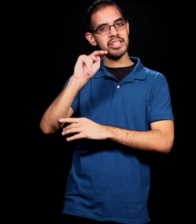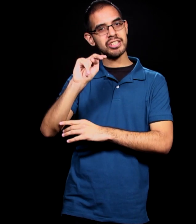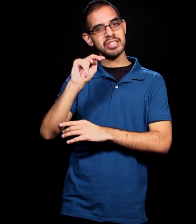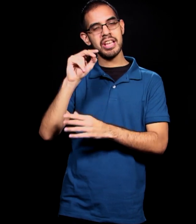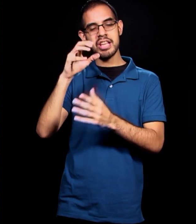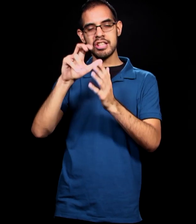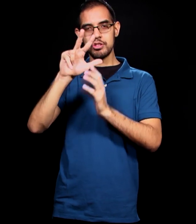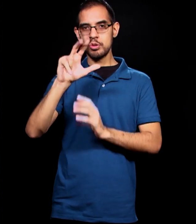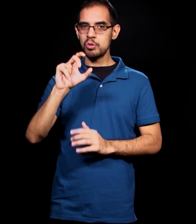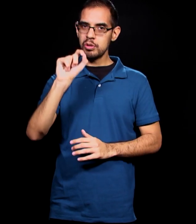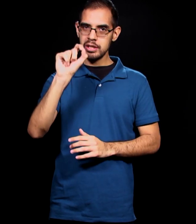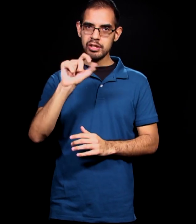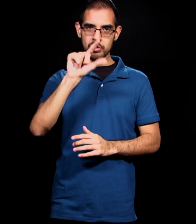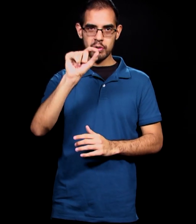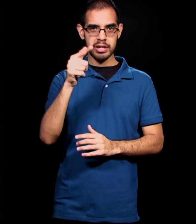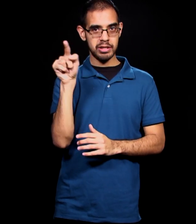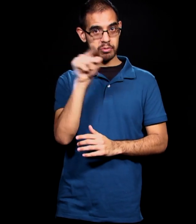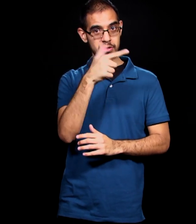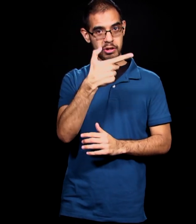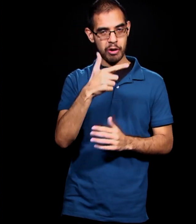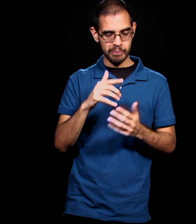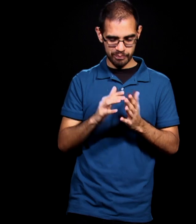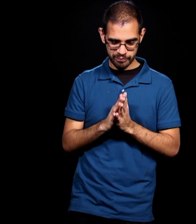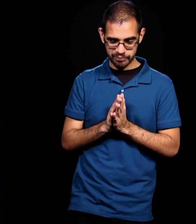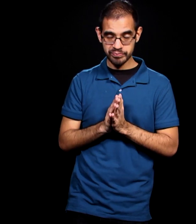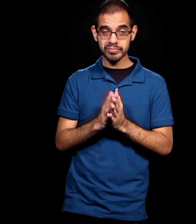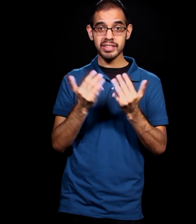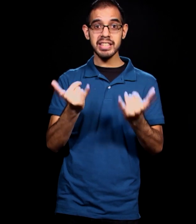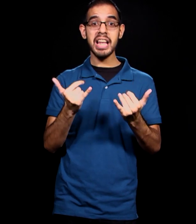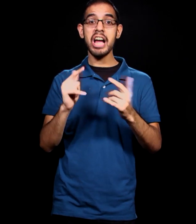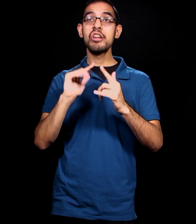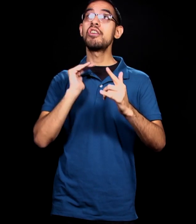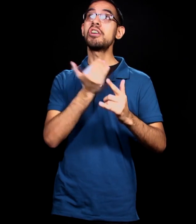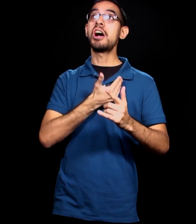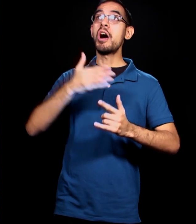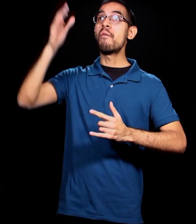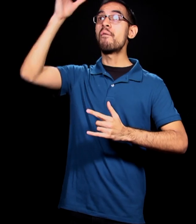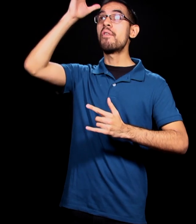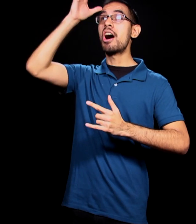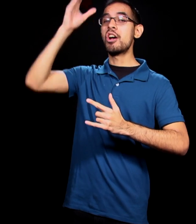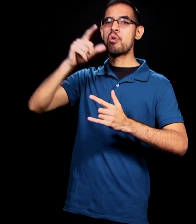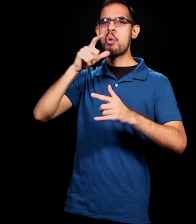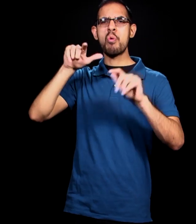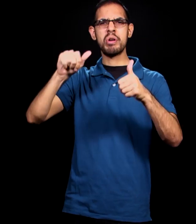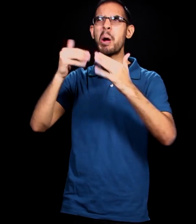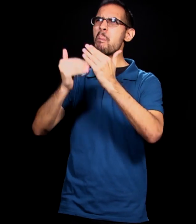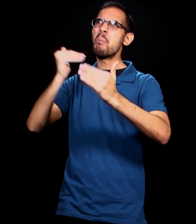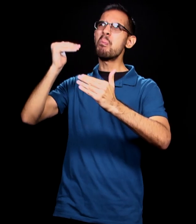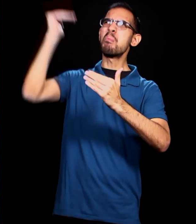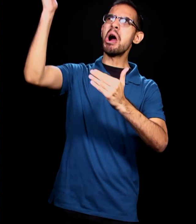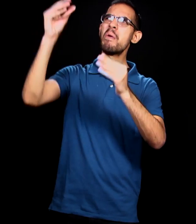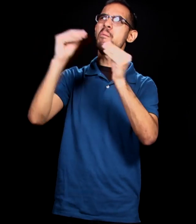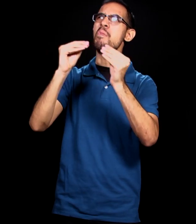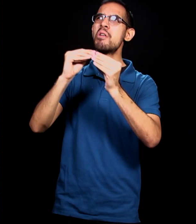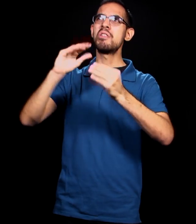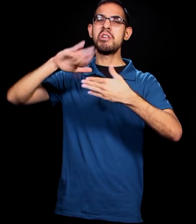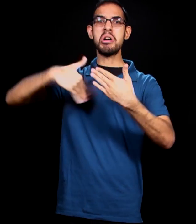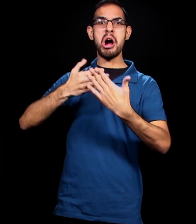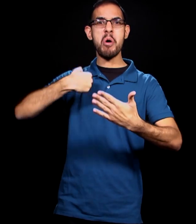verses 20 and 21. Here we go. Now to our Father, who is able to do above and beyond all that we ask or think,